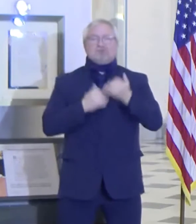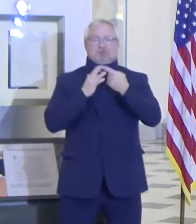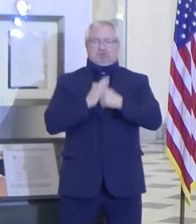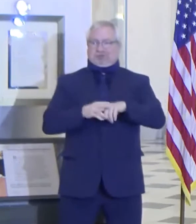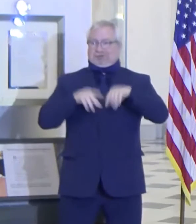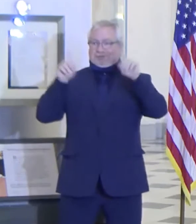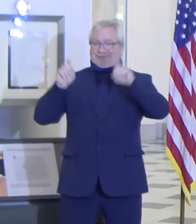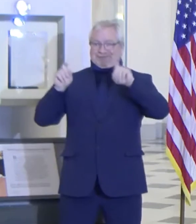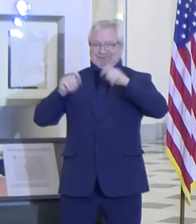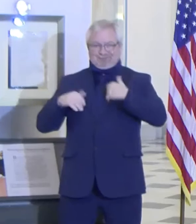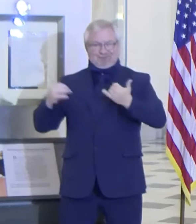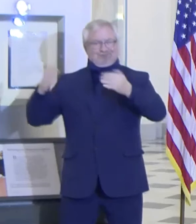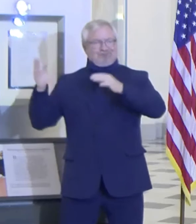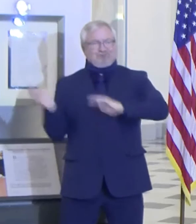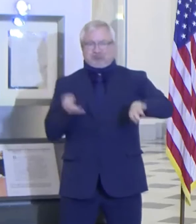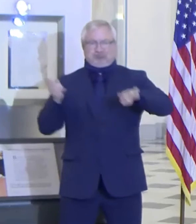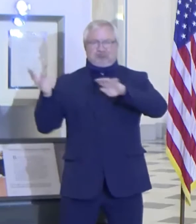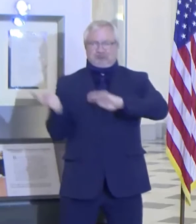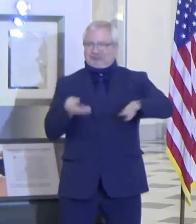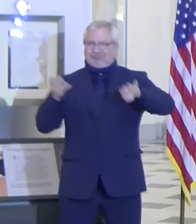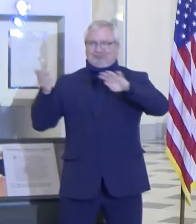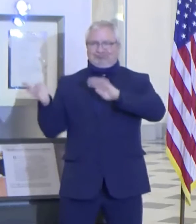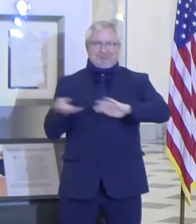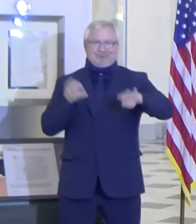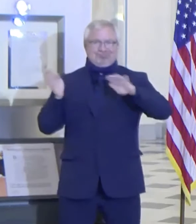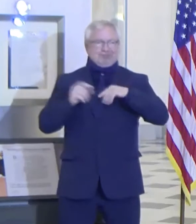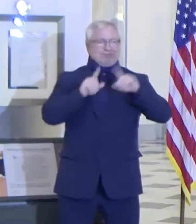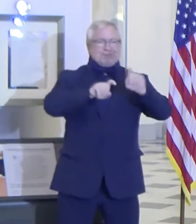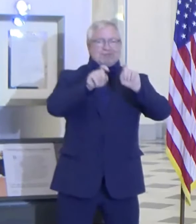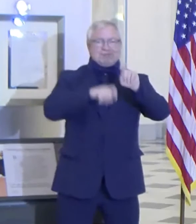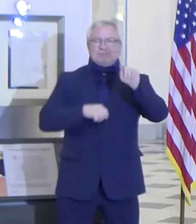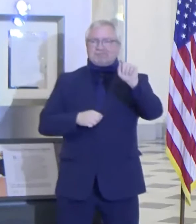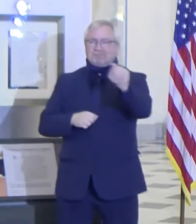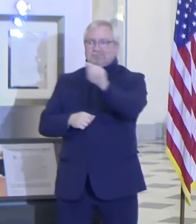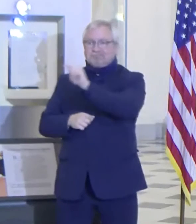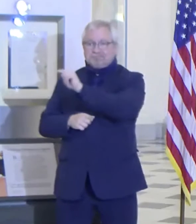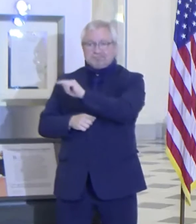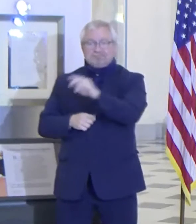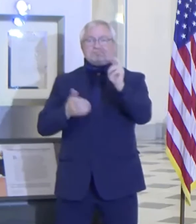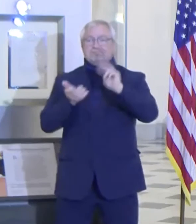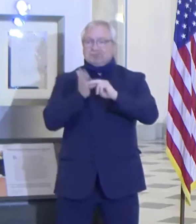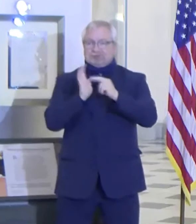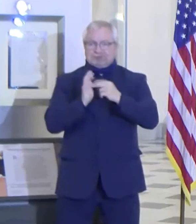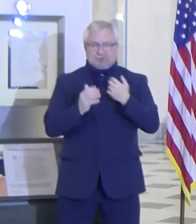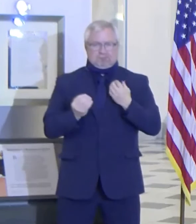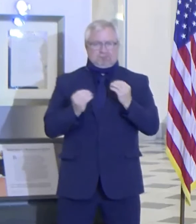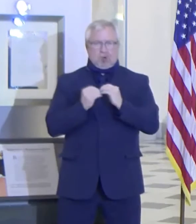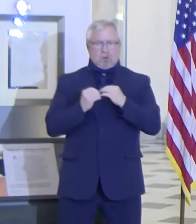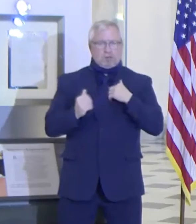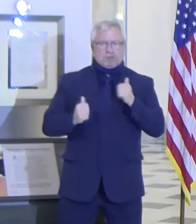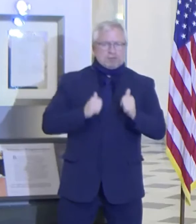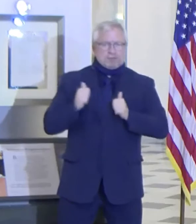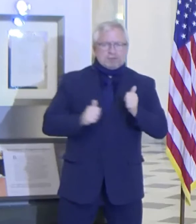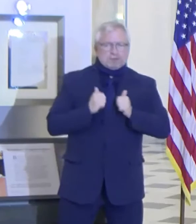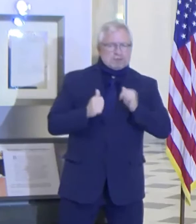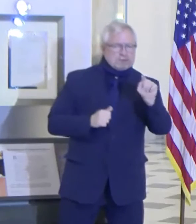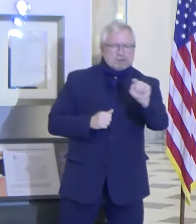our testing capacity, enabling us to attack the most acute outbreaks,